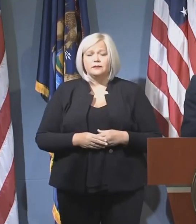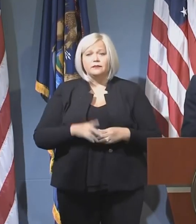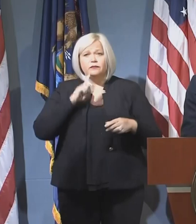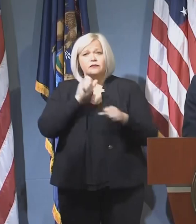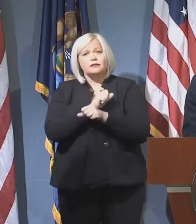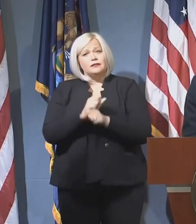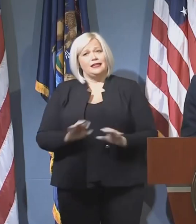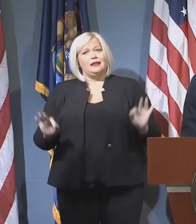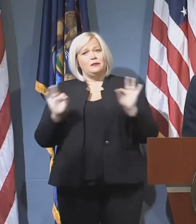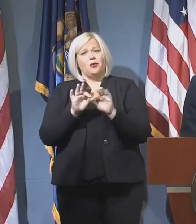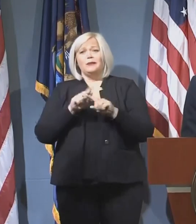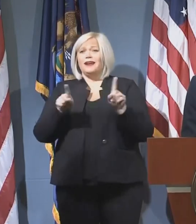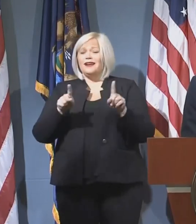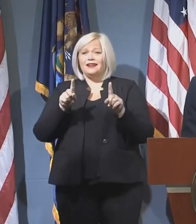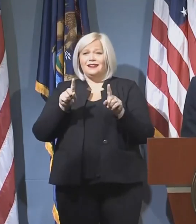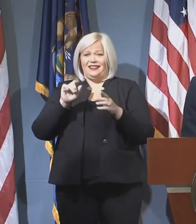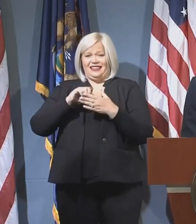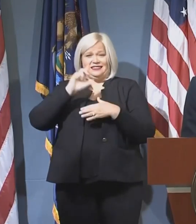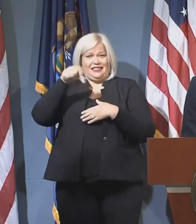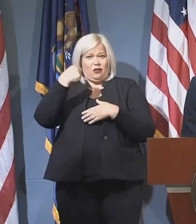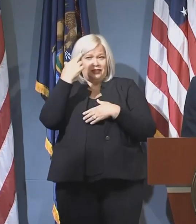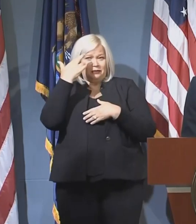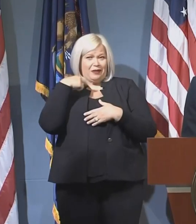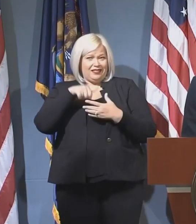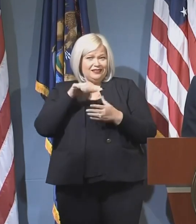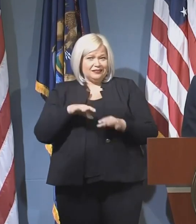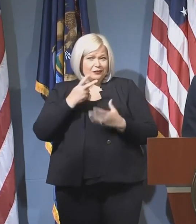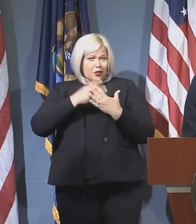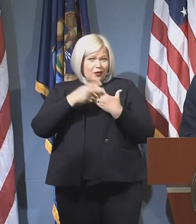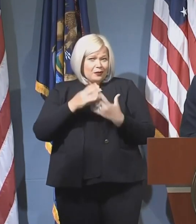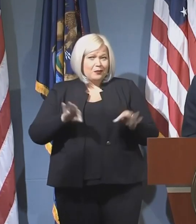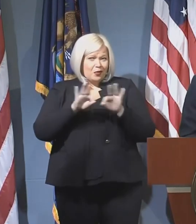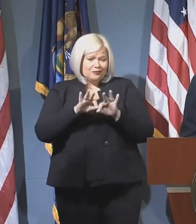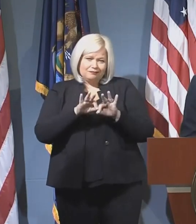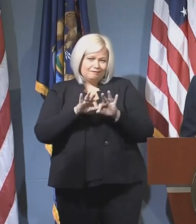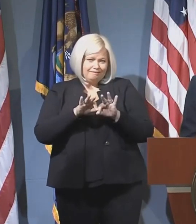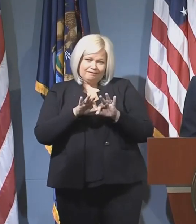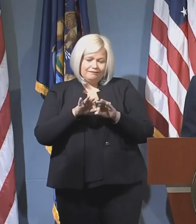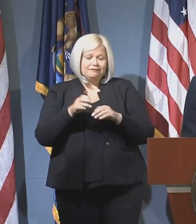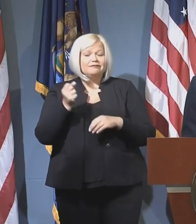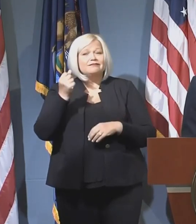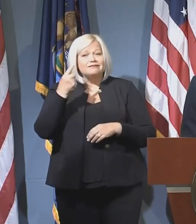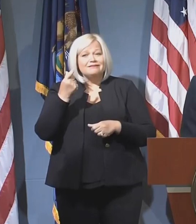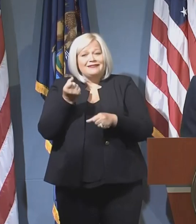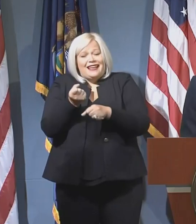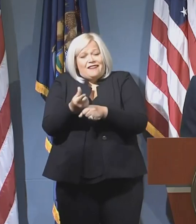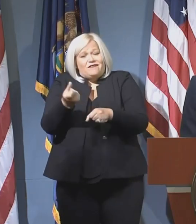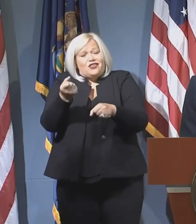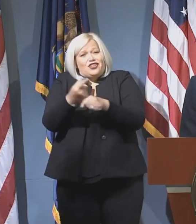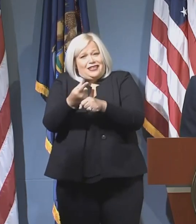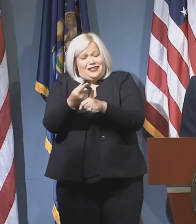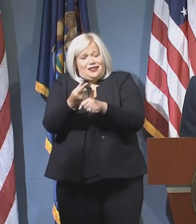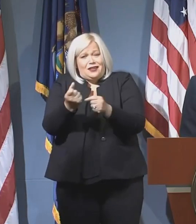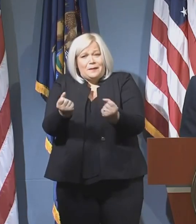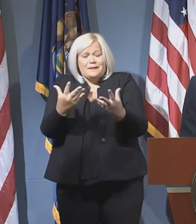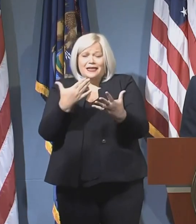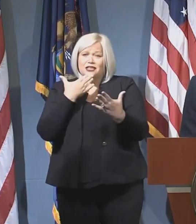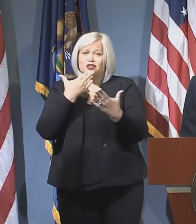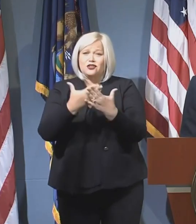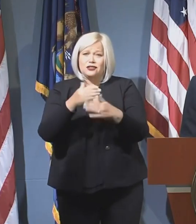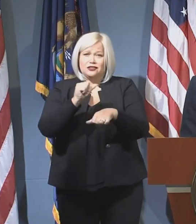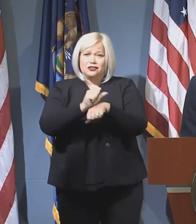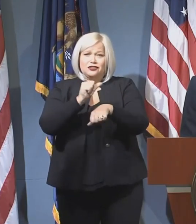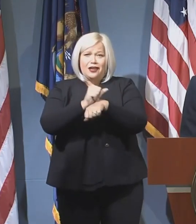but it's not the only reason that this program is important. Each year, thousands of good-paying jobs, many in essential